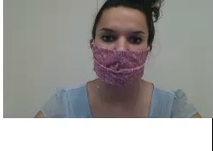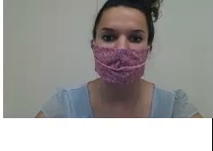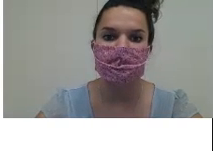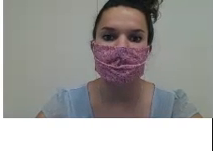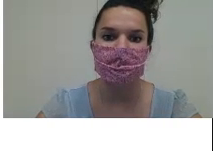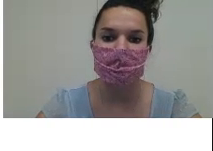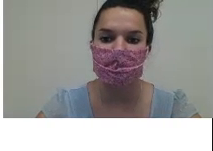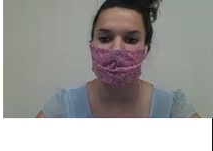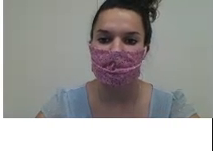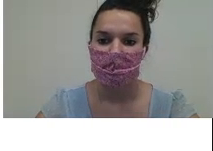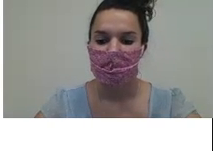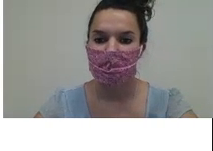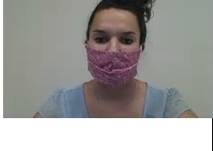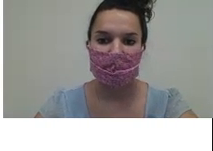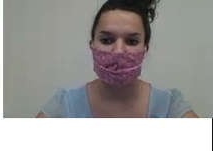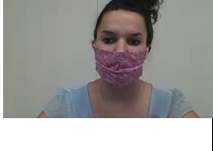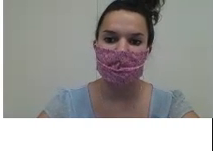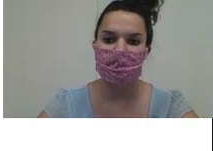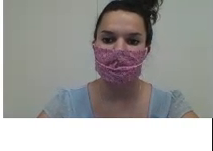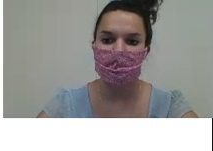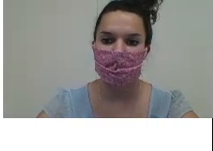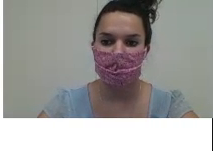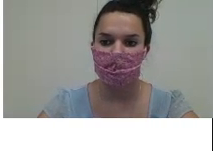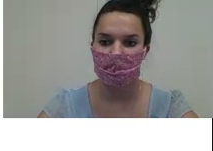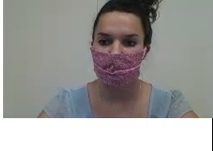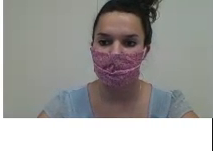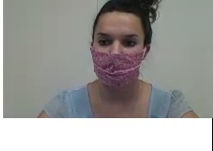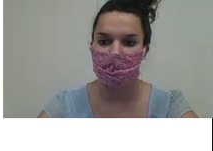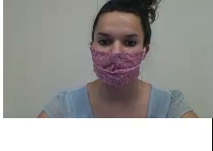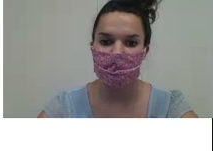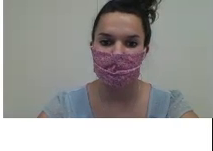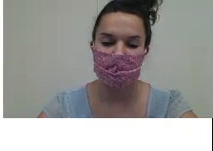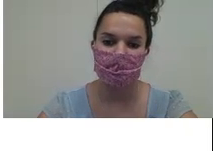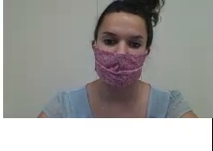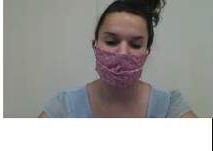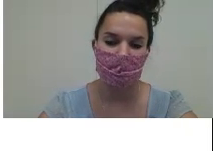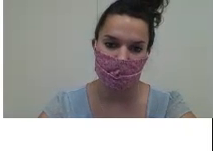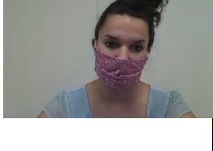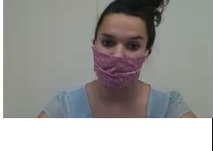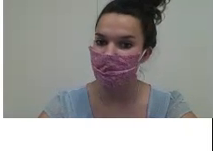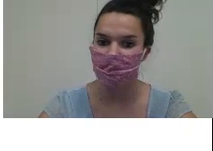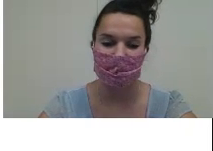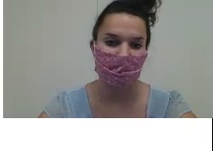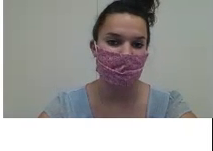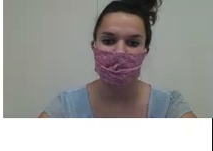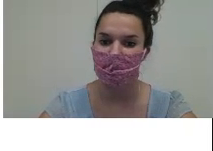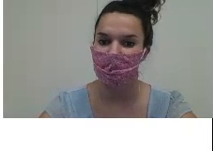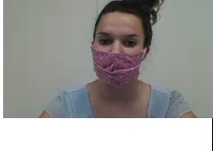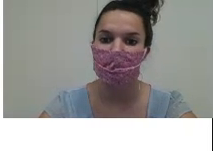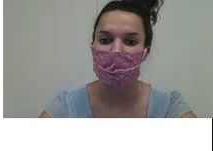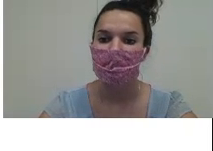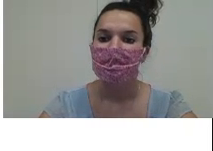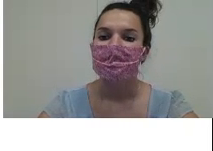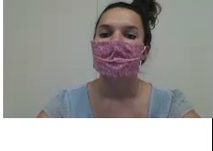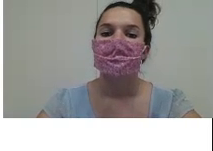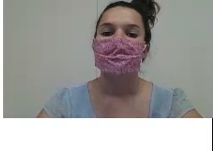Okay. Let's see. Yeah. If we look at these empty squares, we have two empty squares and we know that this isn't five because it's not all